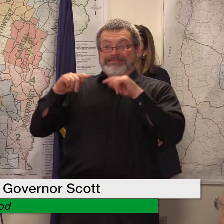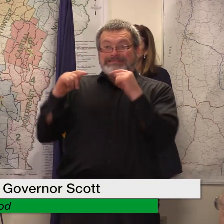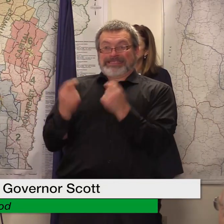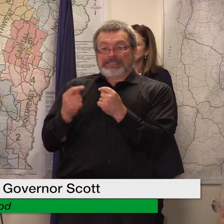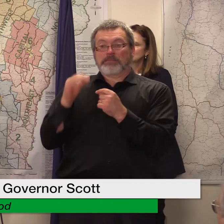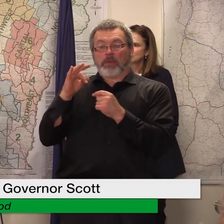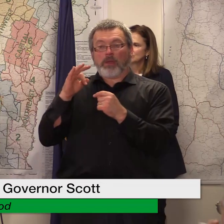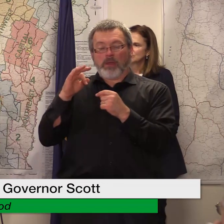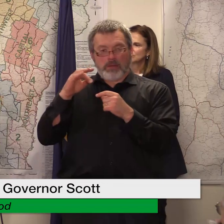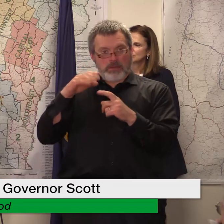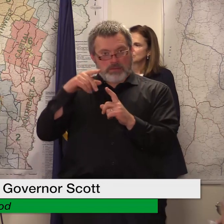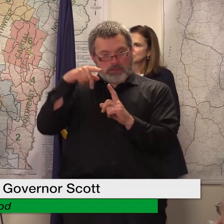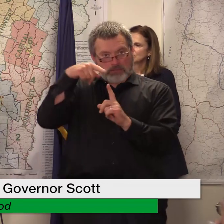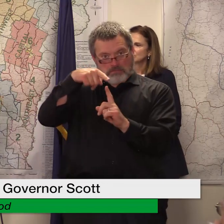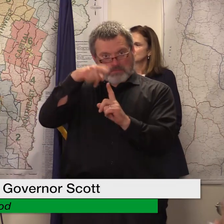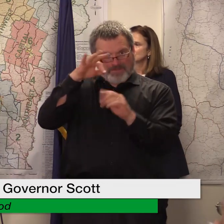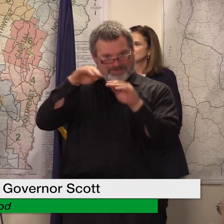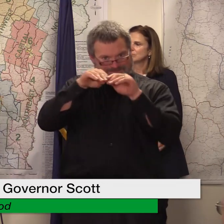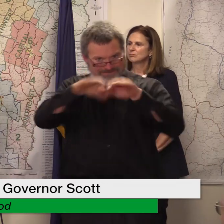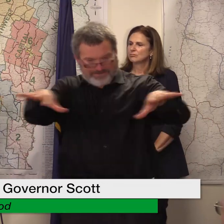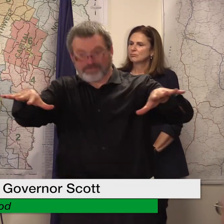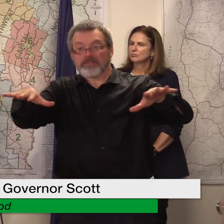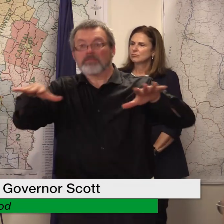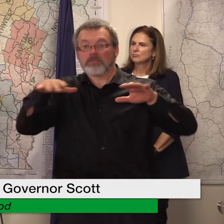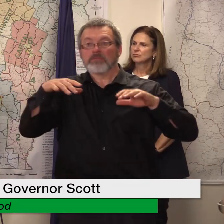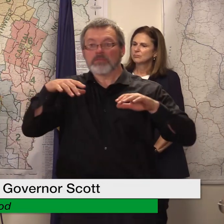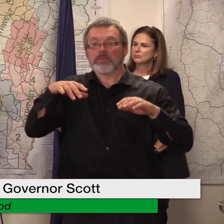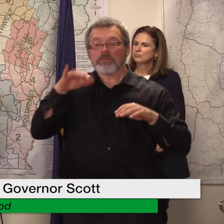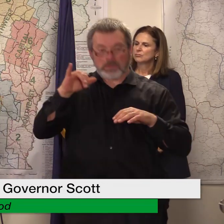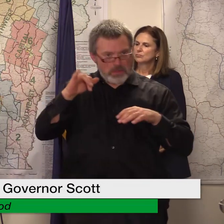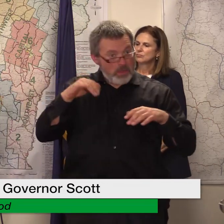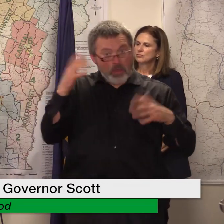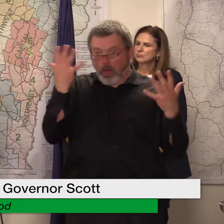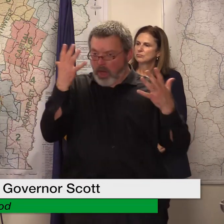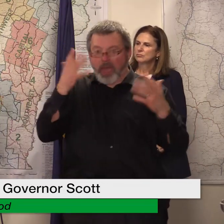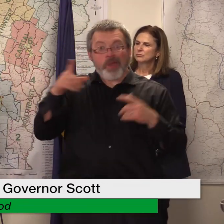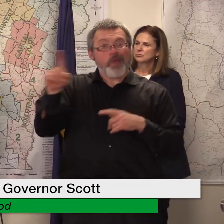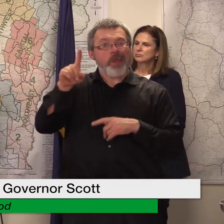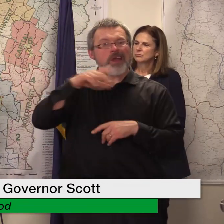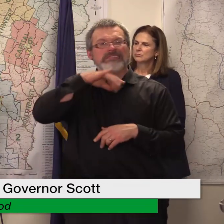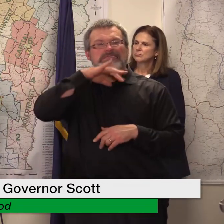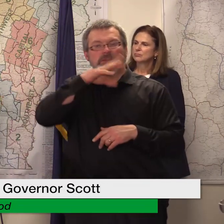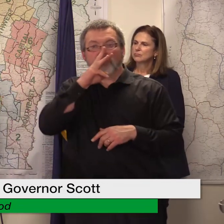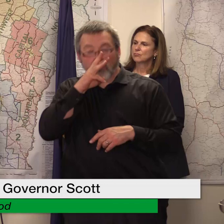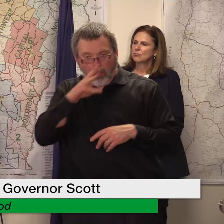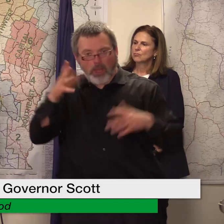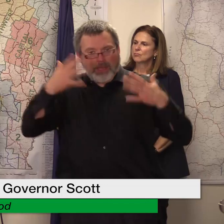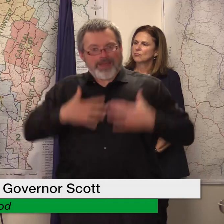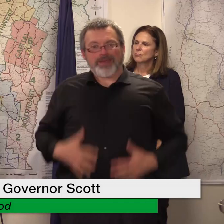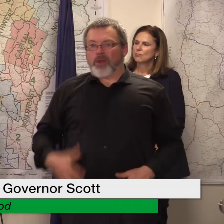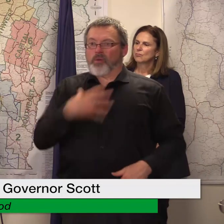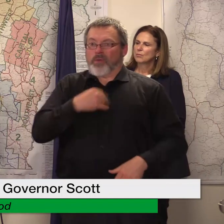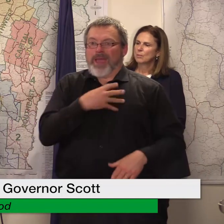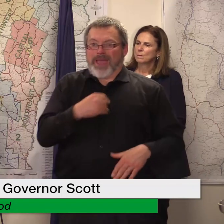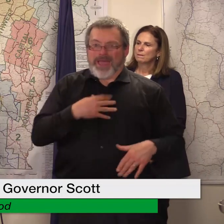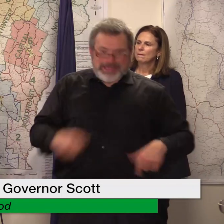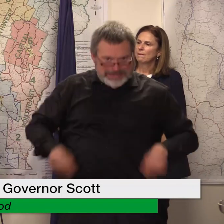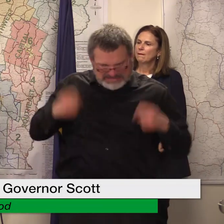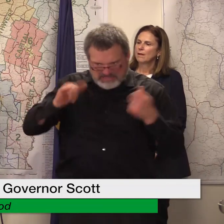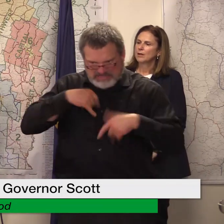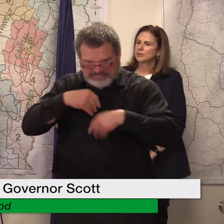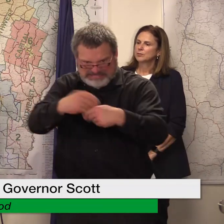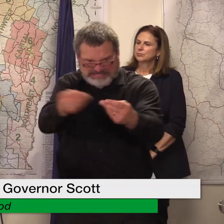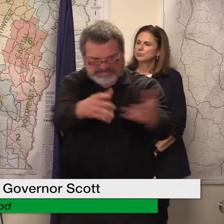pod teams that they were supplying ppe and we had them in five six five locations around the state